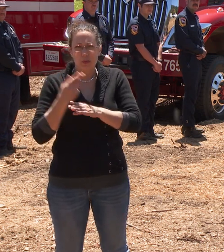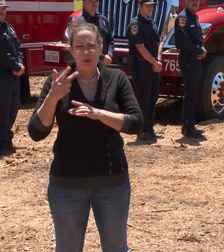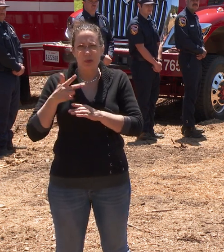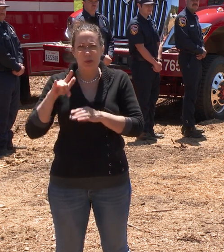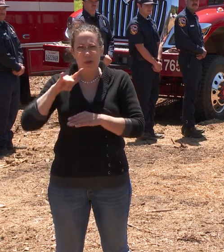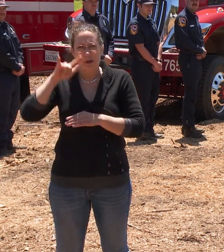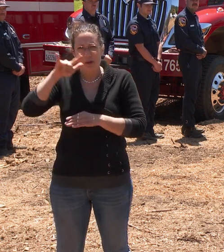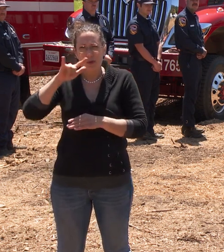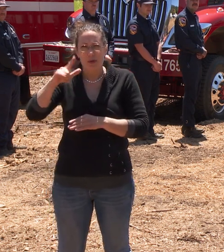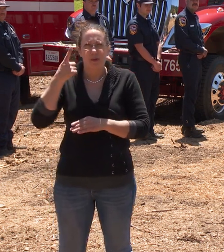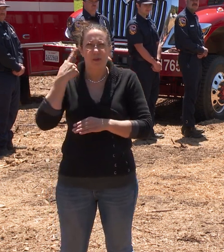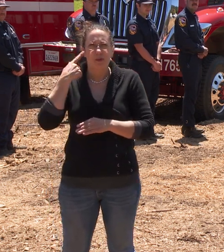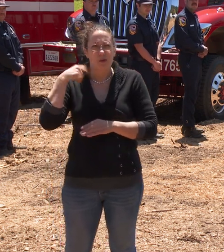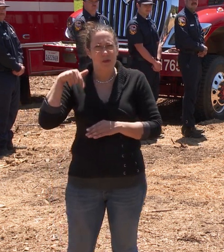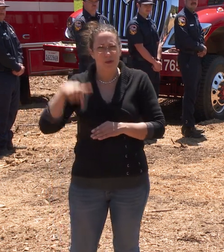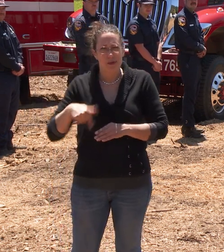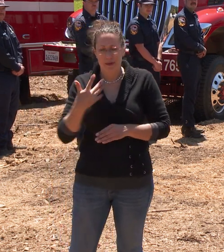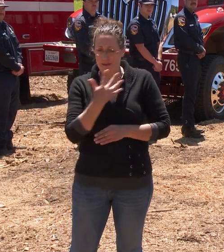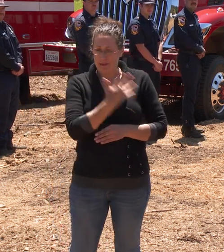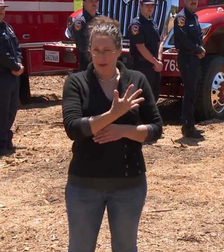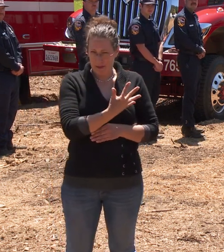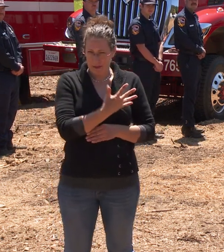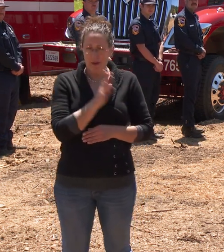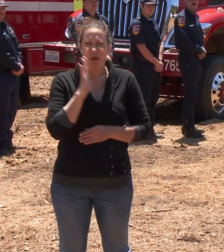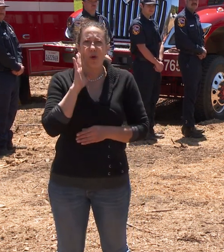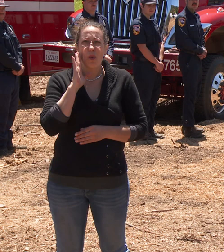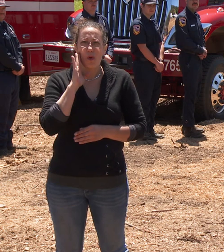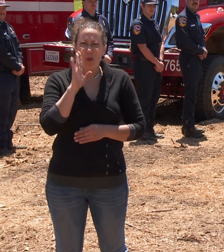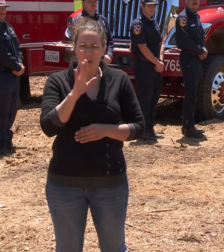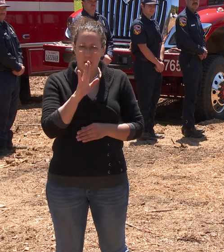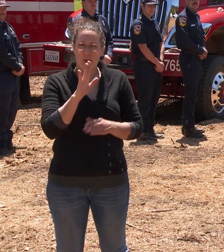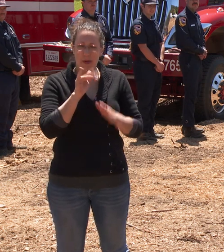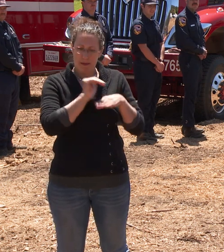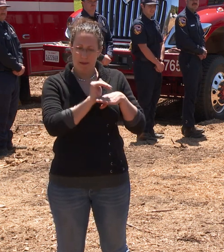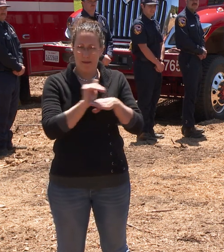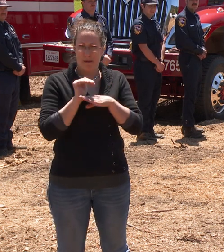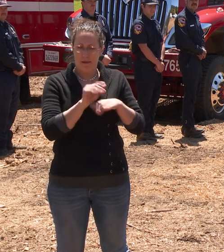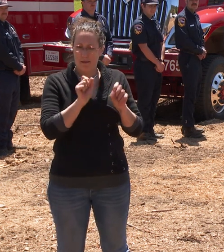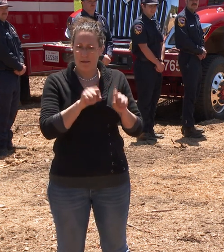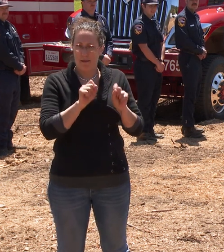and five of those exclusive use aircraft will also be able to fly at night.